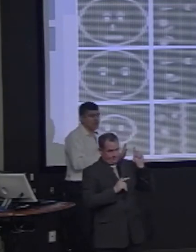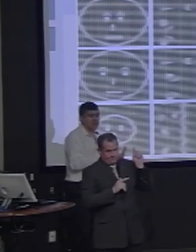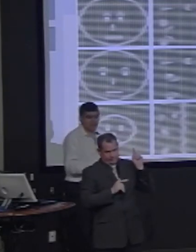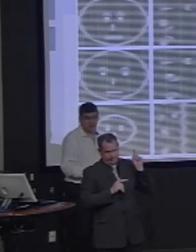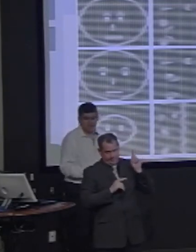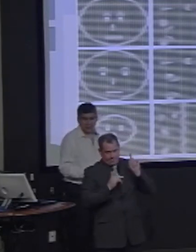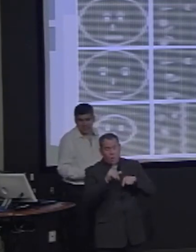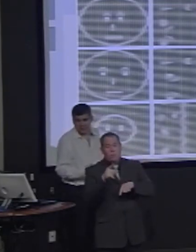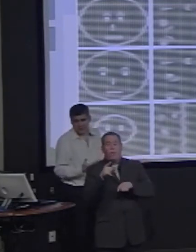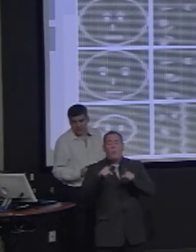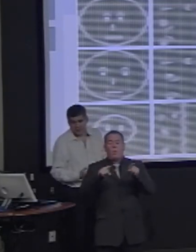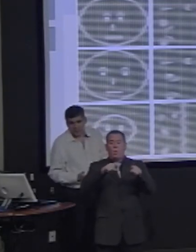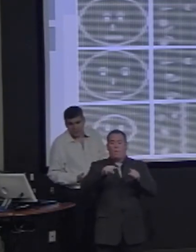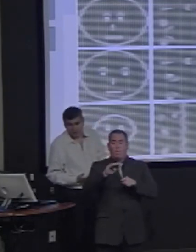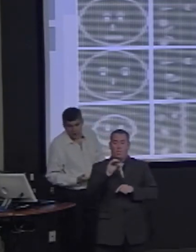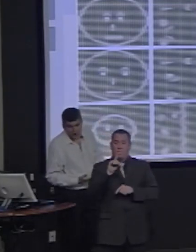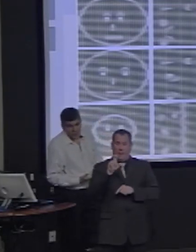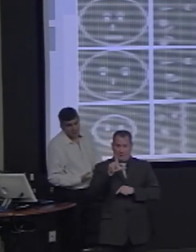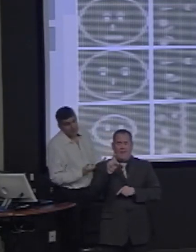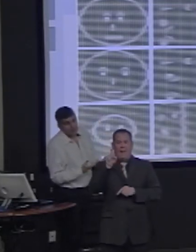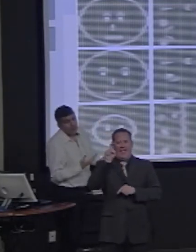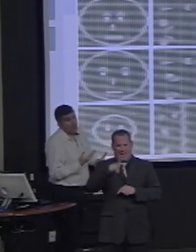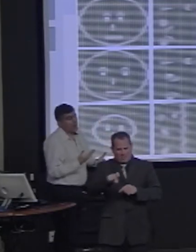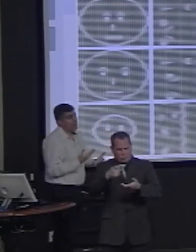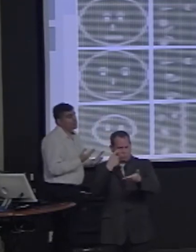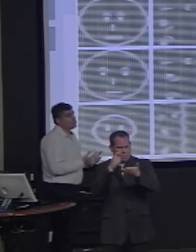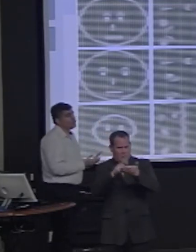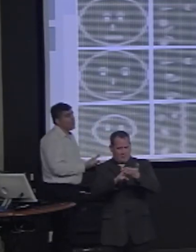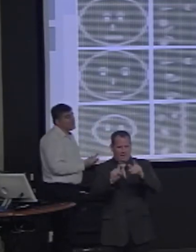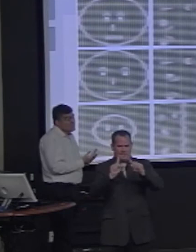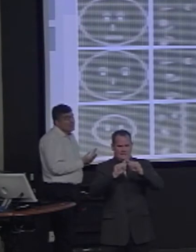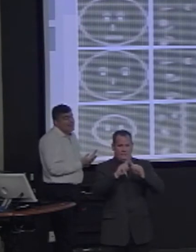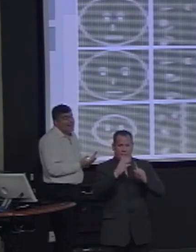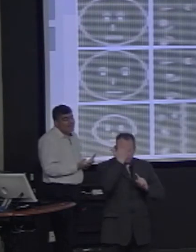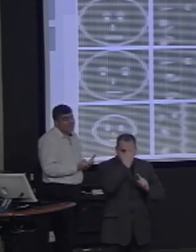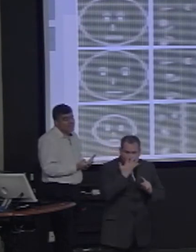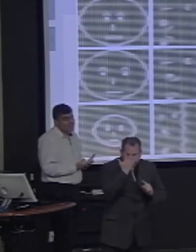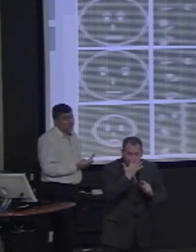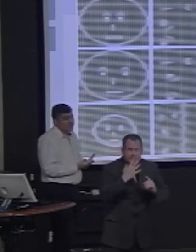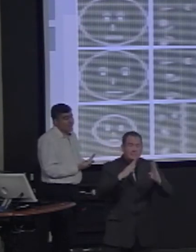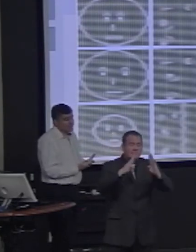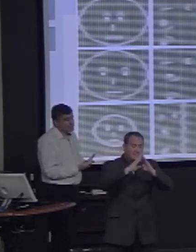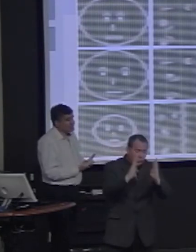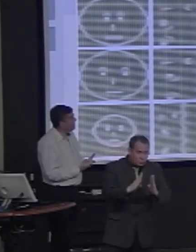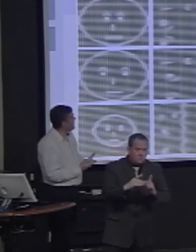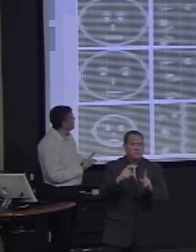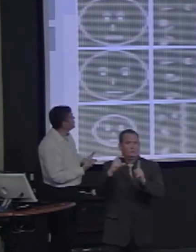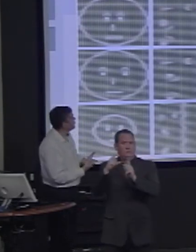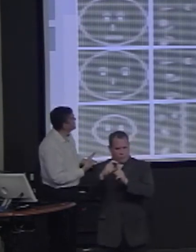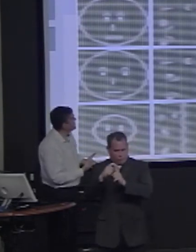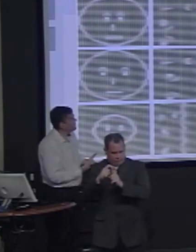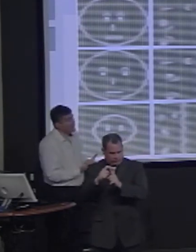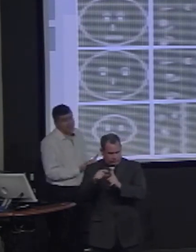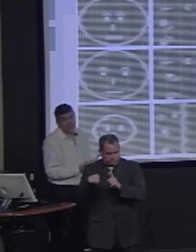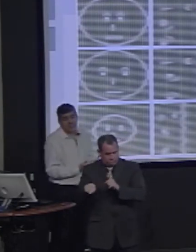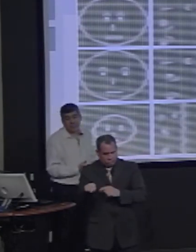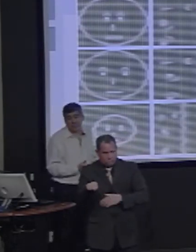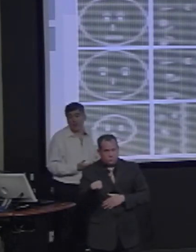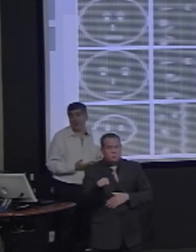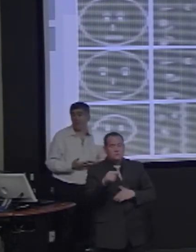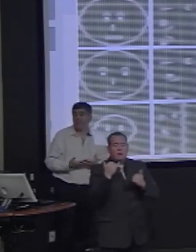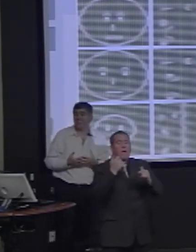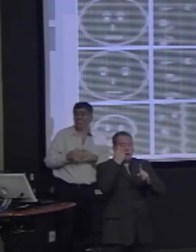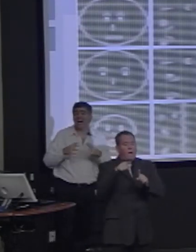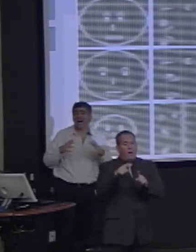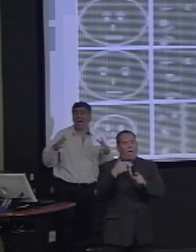faces, different houses, different words, across some kinds of variation. The main source of variation